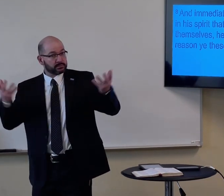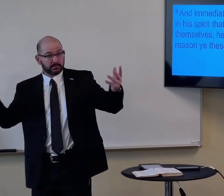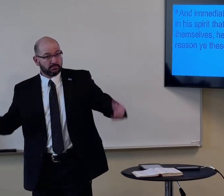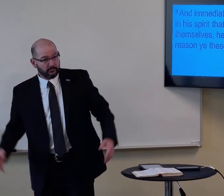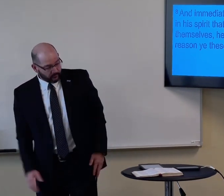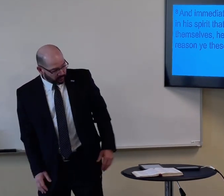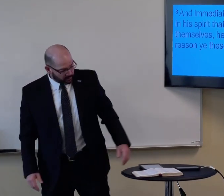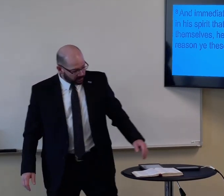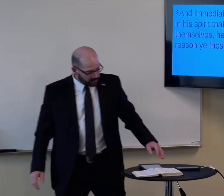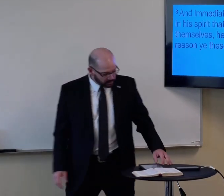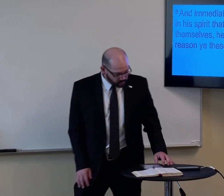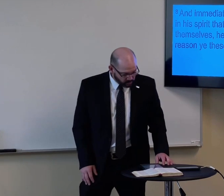Are you willing to accept it?